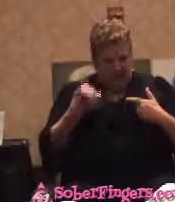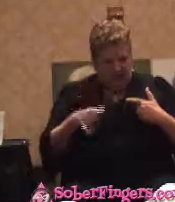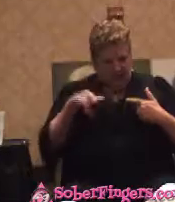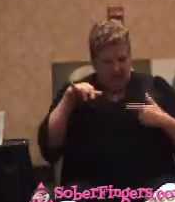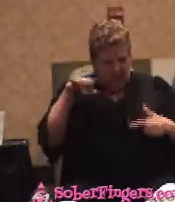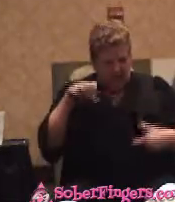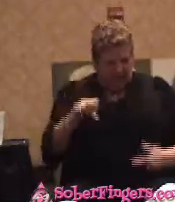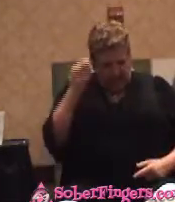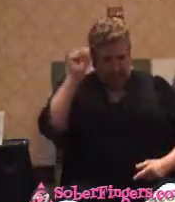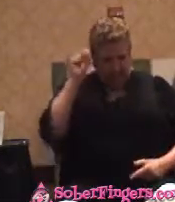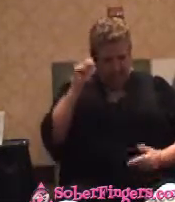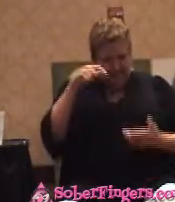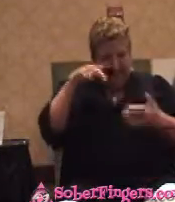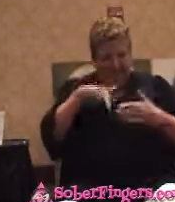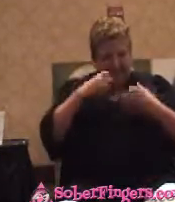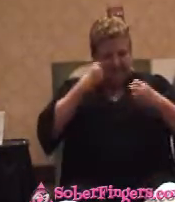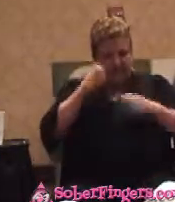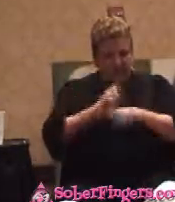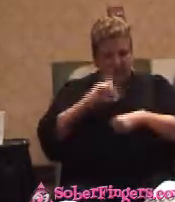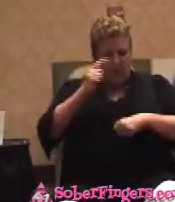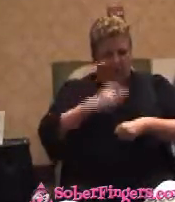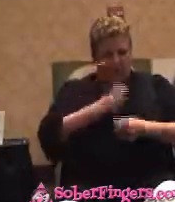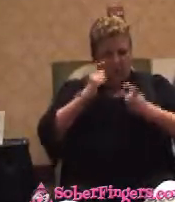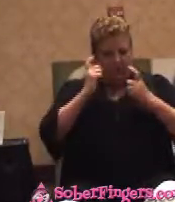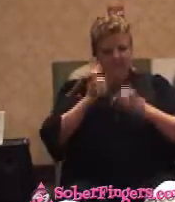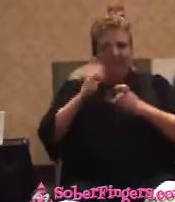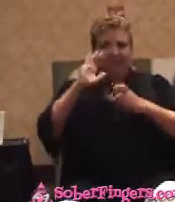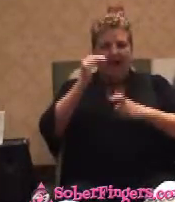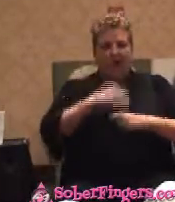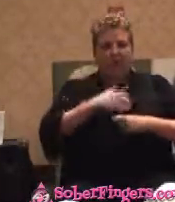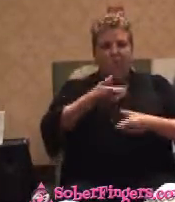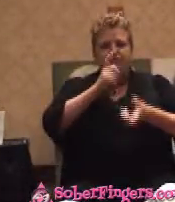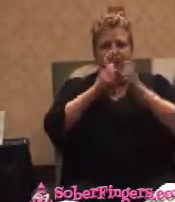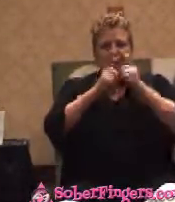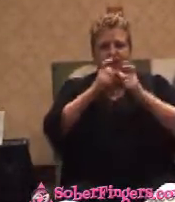And I said, this year we're going to give our drinking problem to God and leave it there.